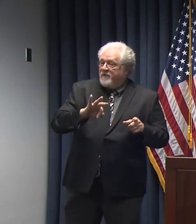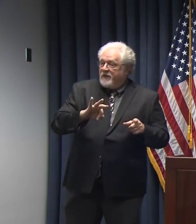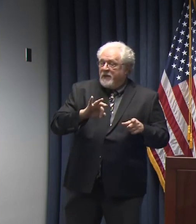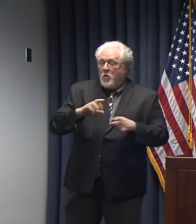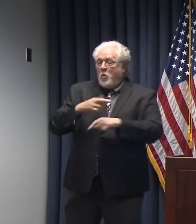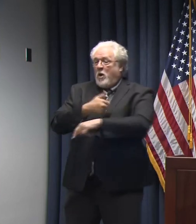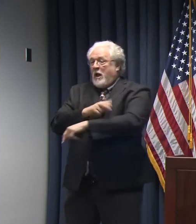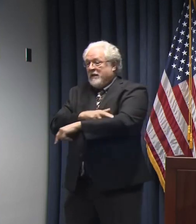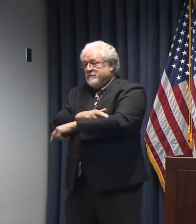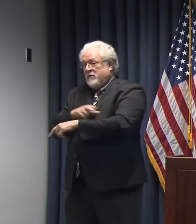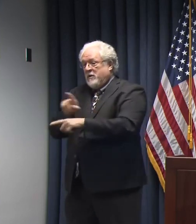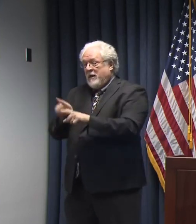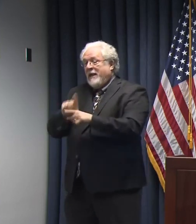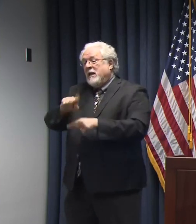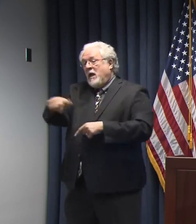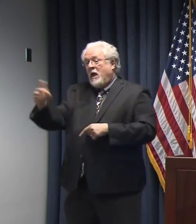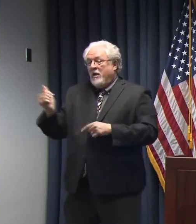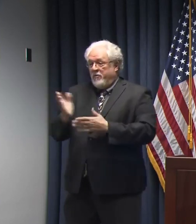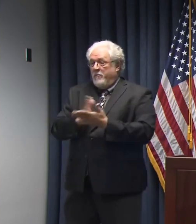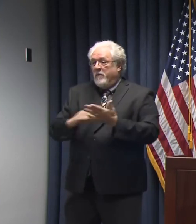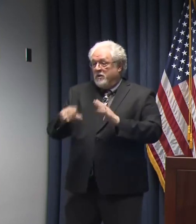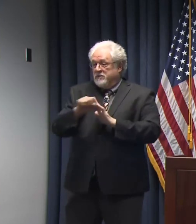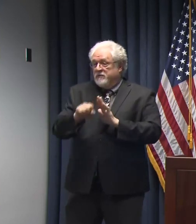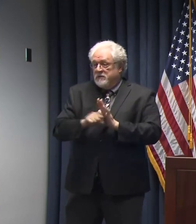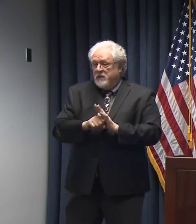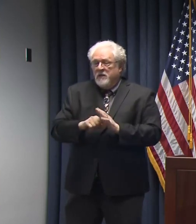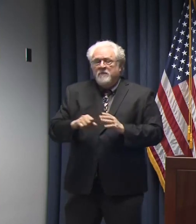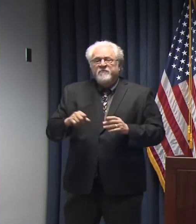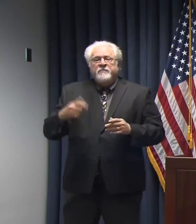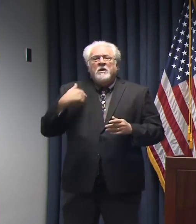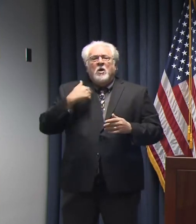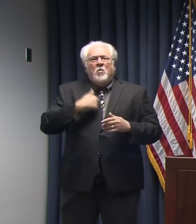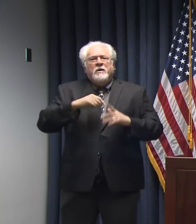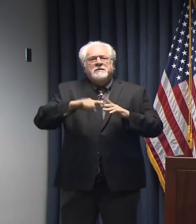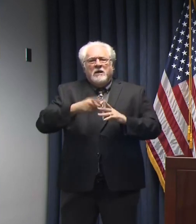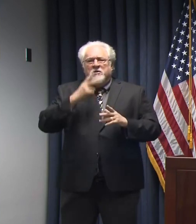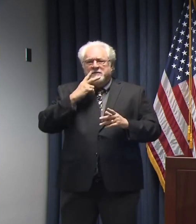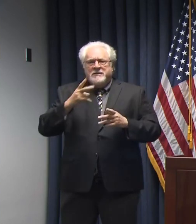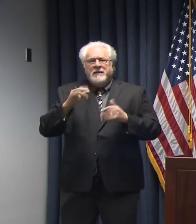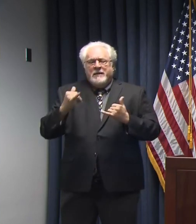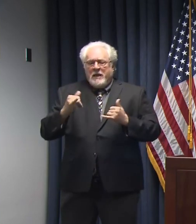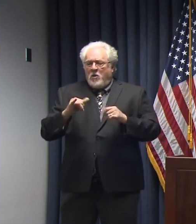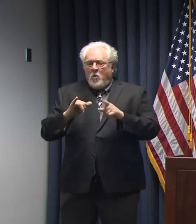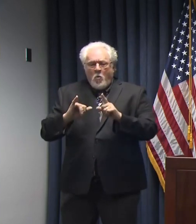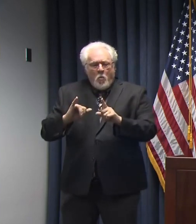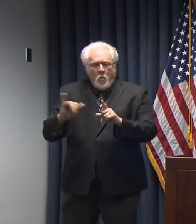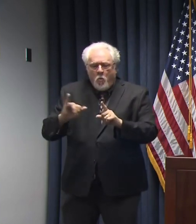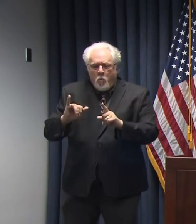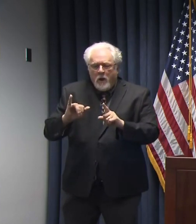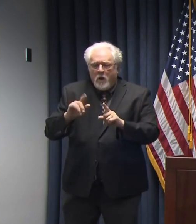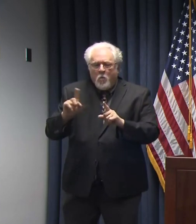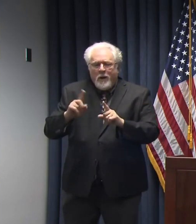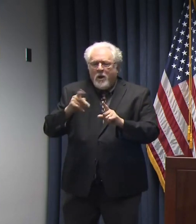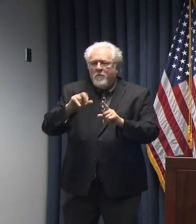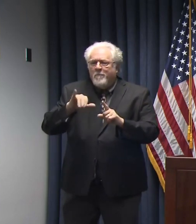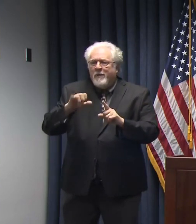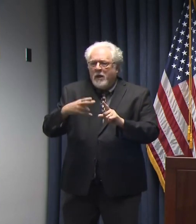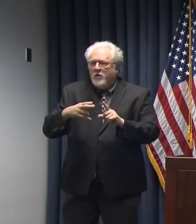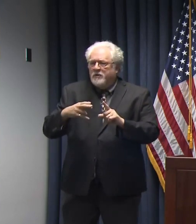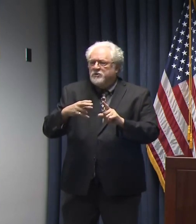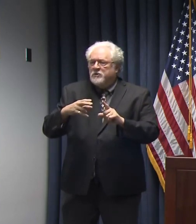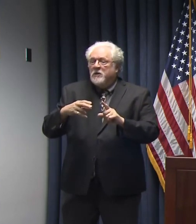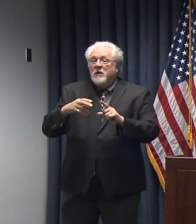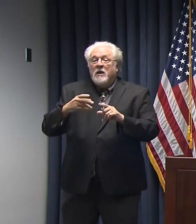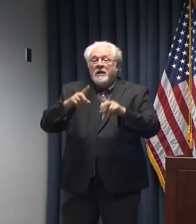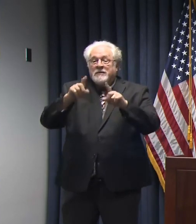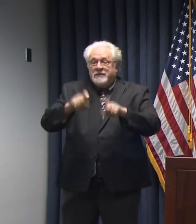by hospital systems, as we've seen in other parts of the state, we start to see not only the places where those, the parishes where those test sites go up,